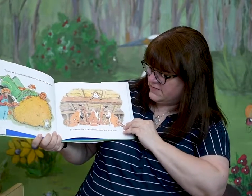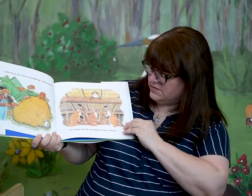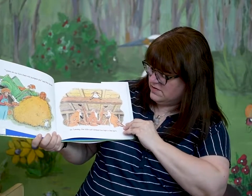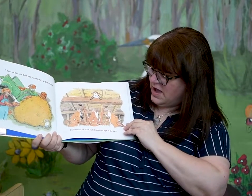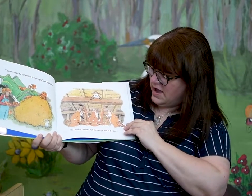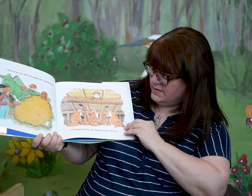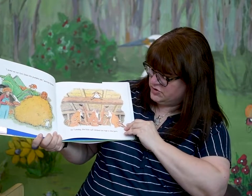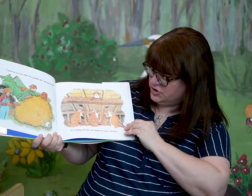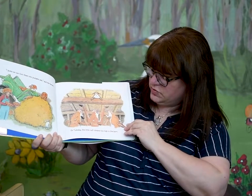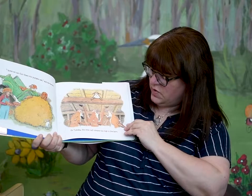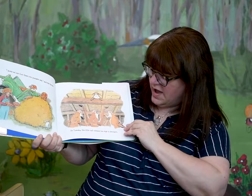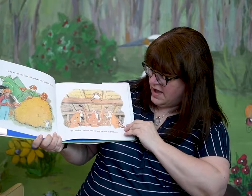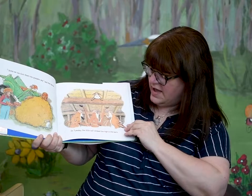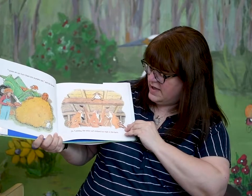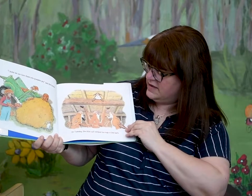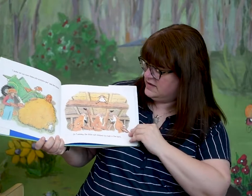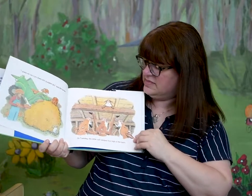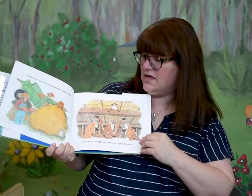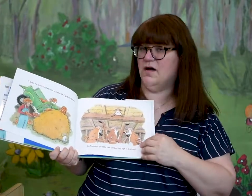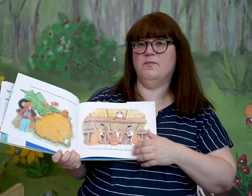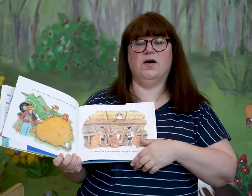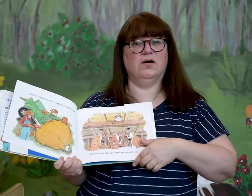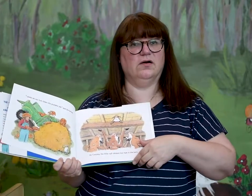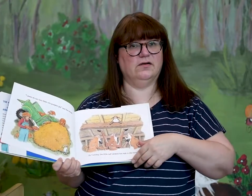climbed too high in the barn.